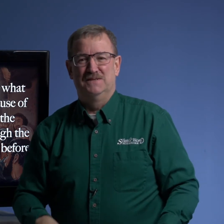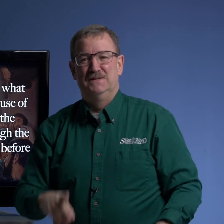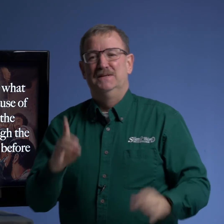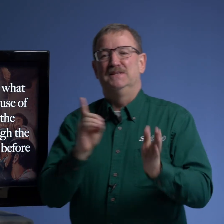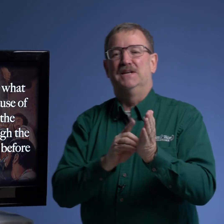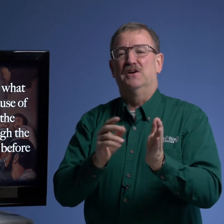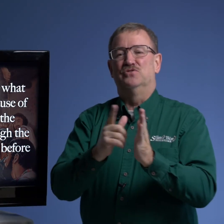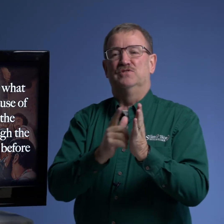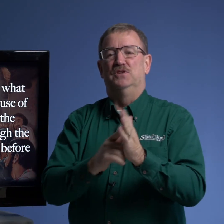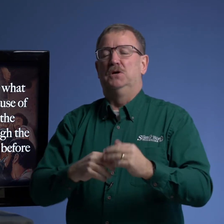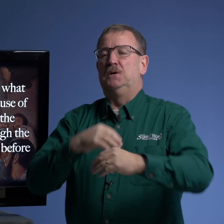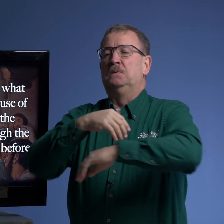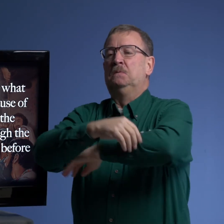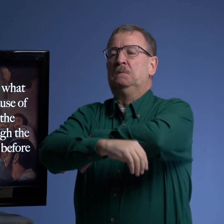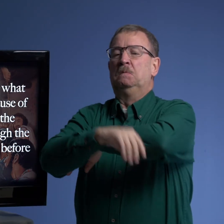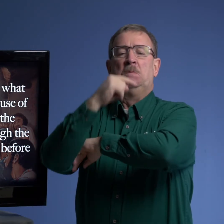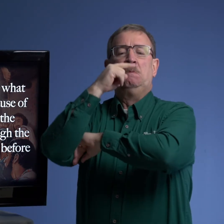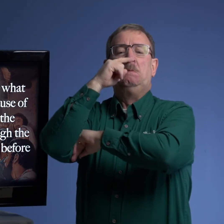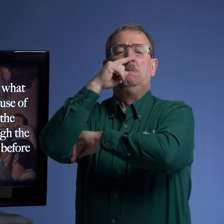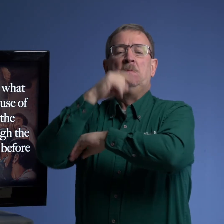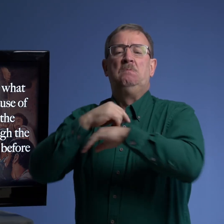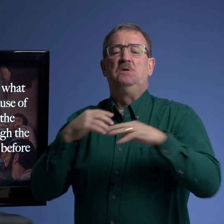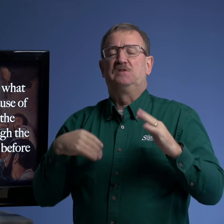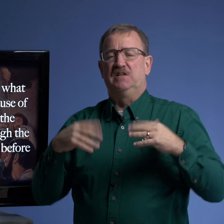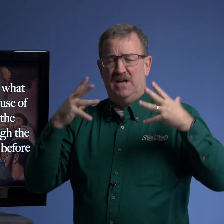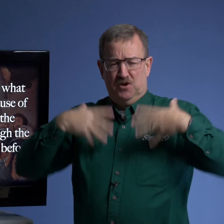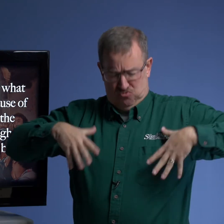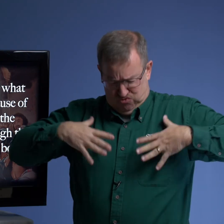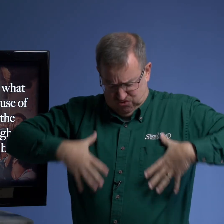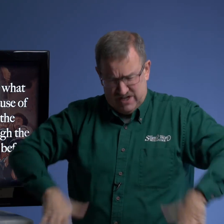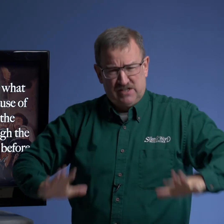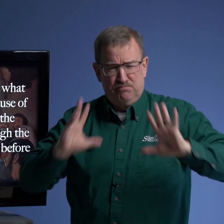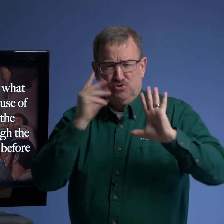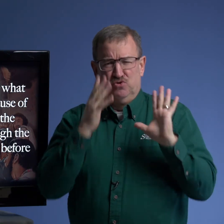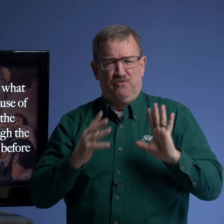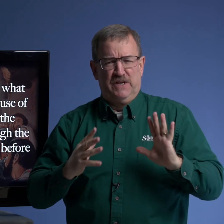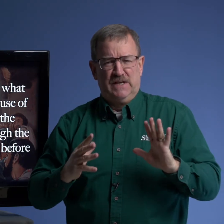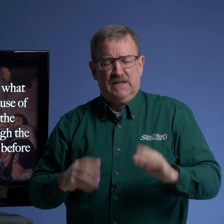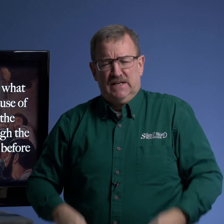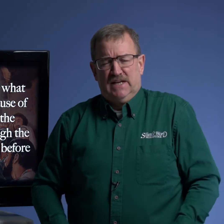the doctors of the law they're sitting and they're dressed beautifully and